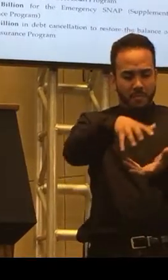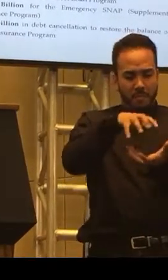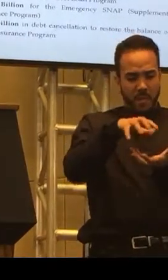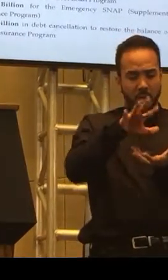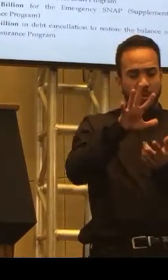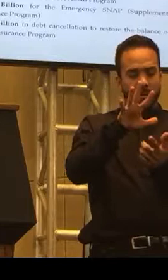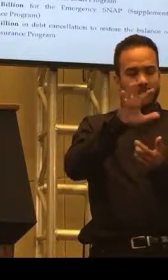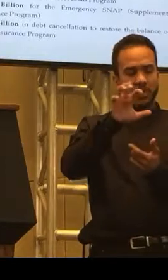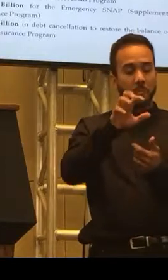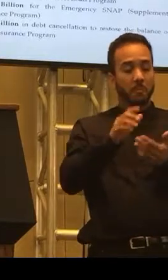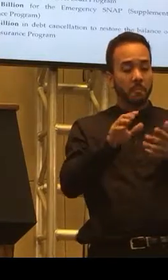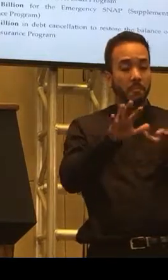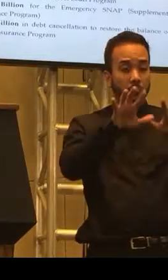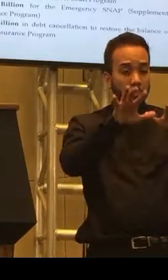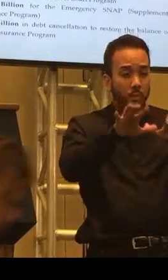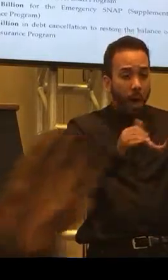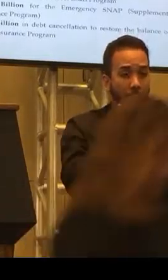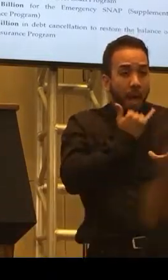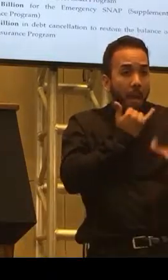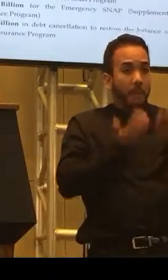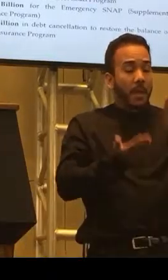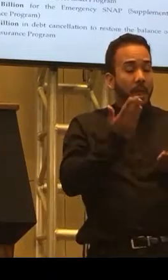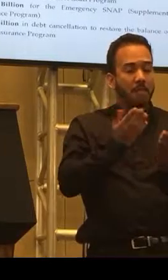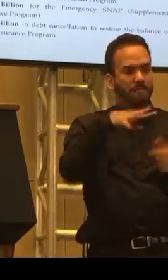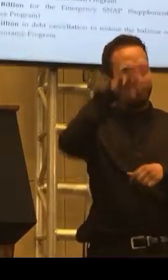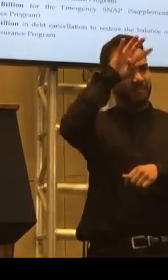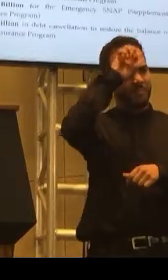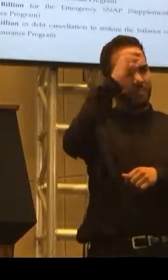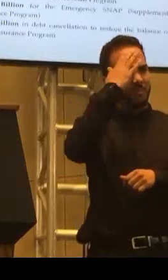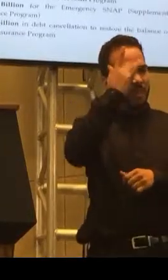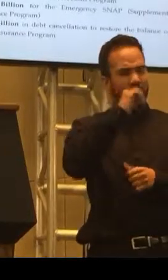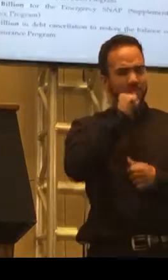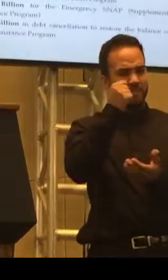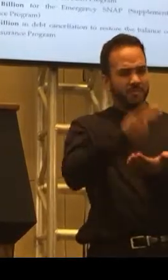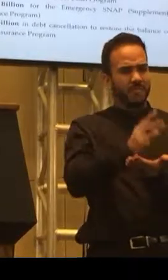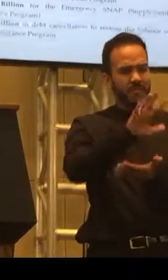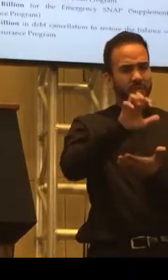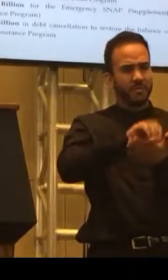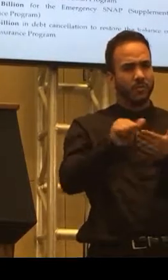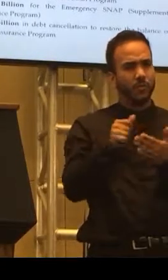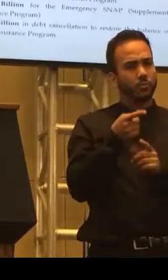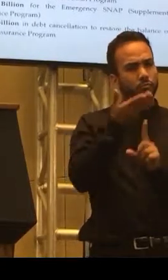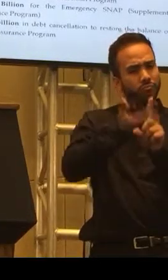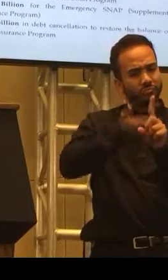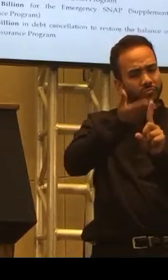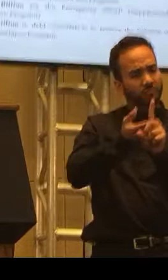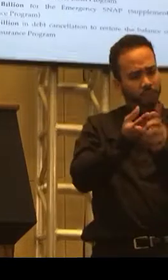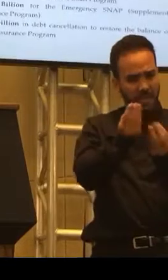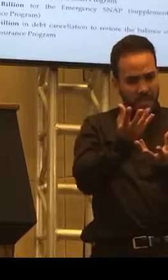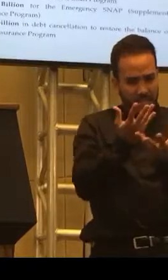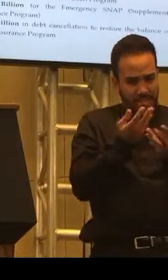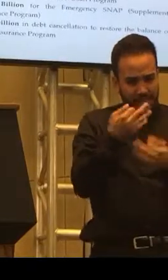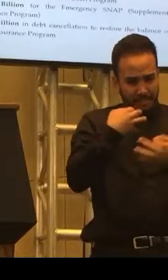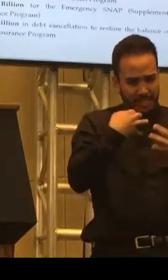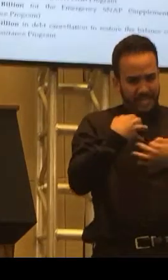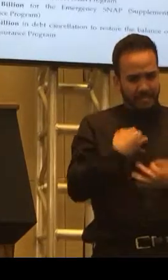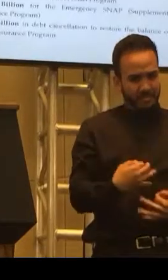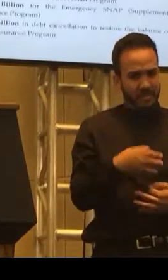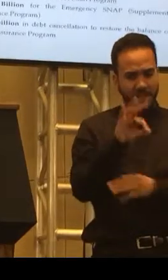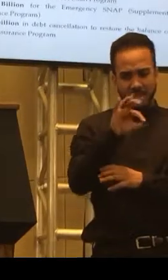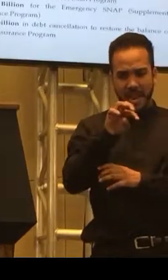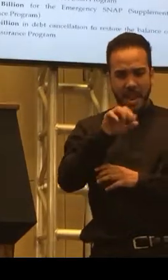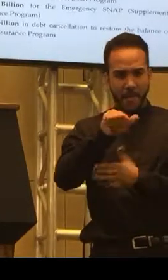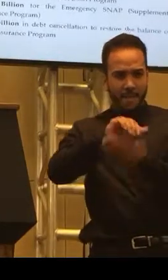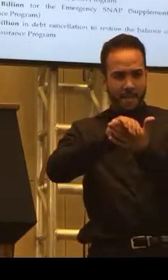mistake when they filled out the form. What can you say about that portion of the assistance that FEMA